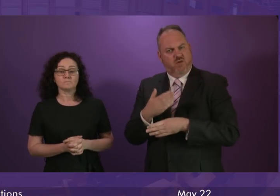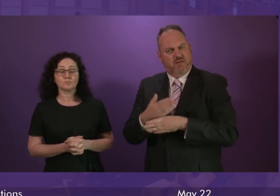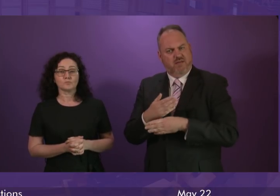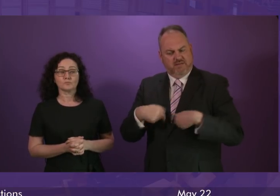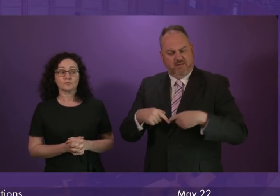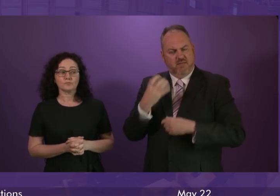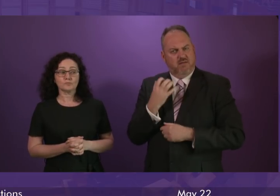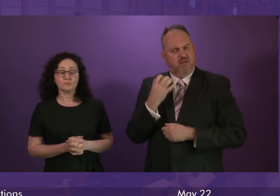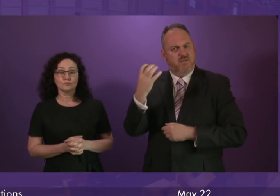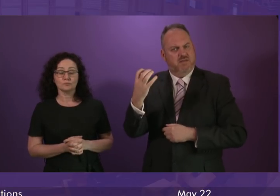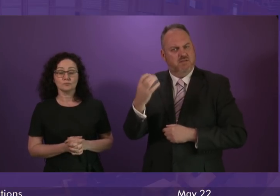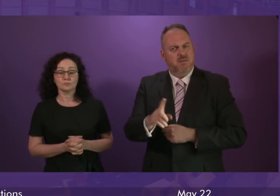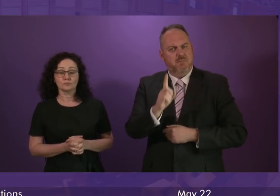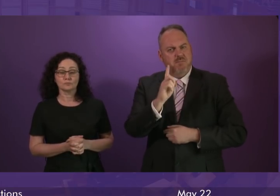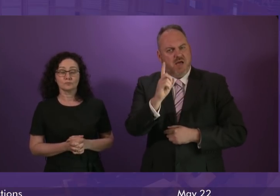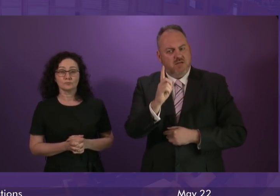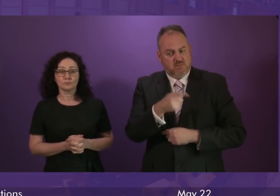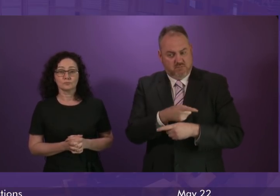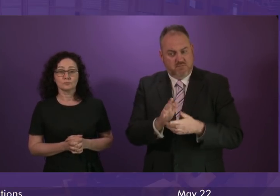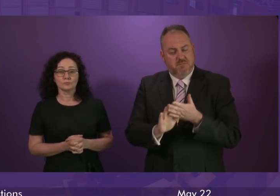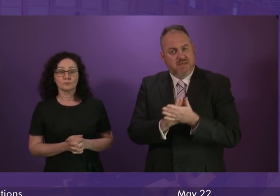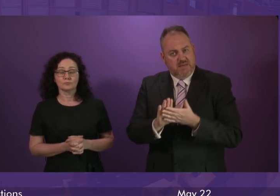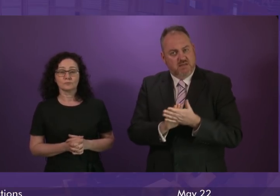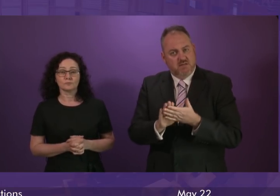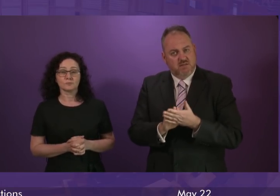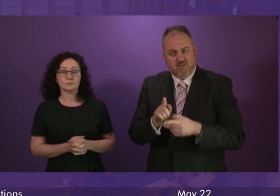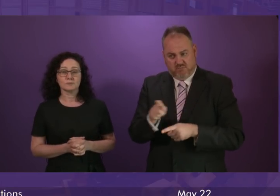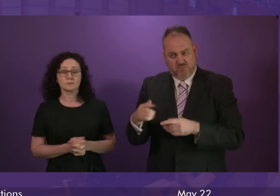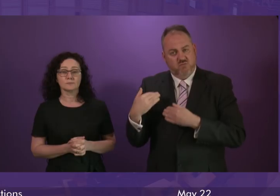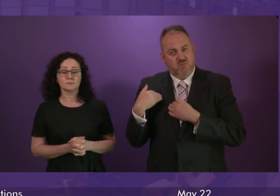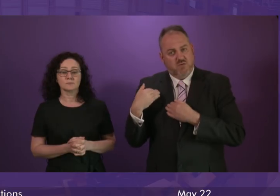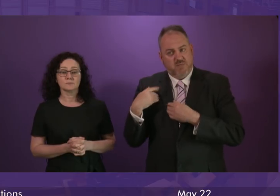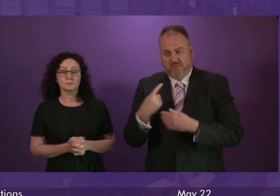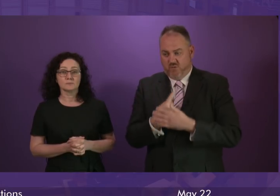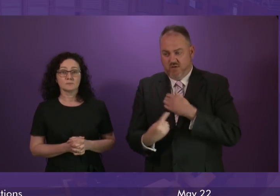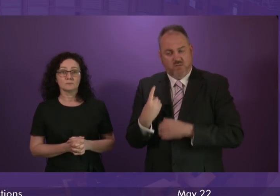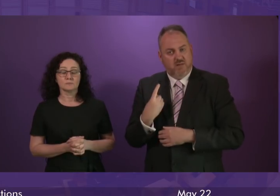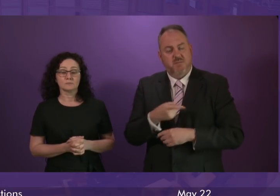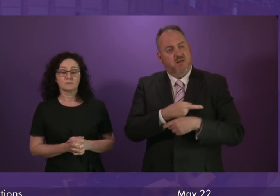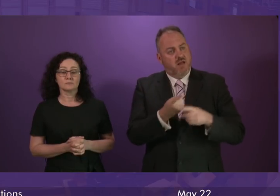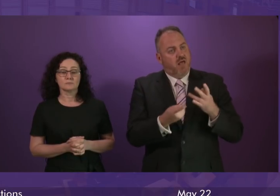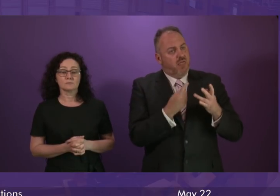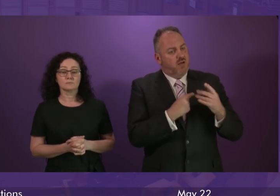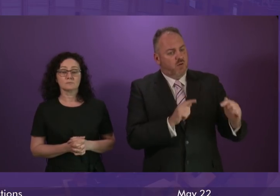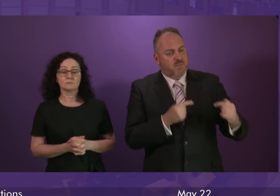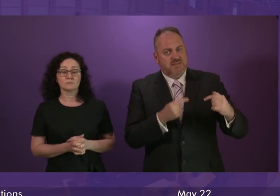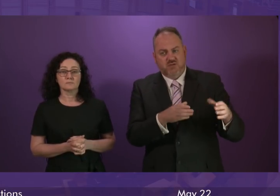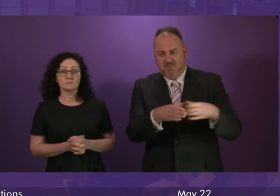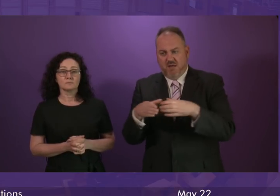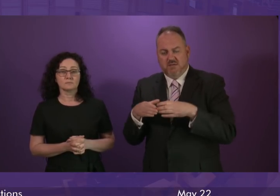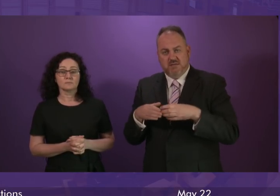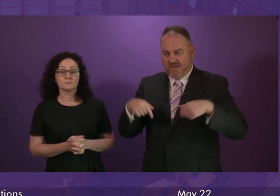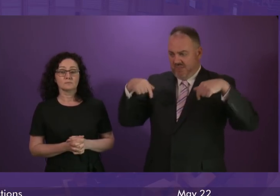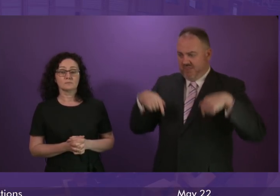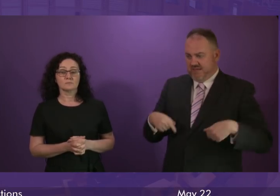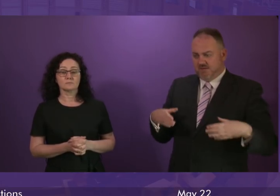responsibilities. That also puts a responsibility on the shoulders of opposition parties. Well, this opposition party